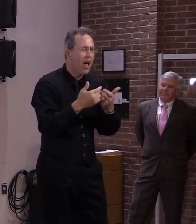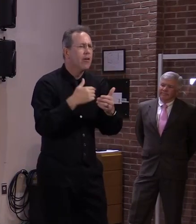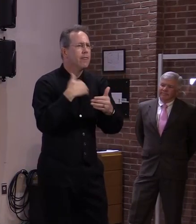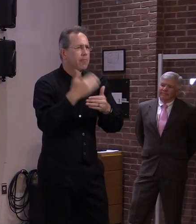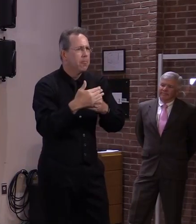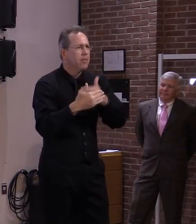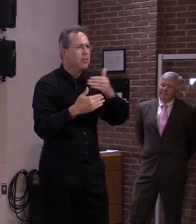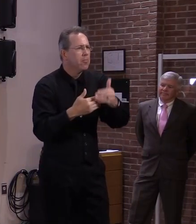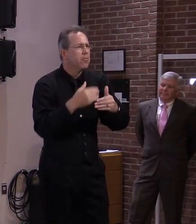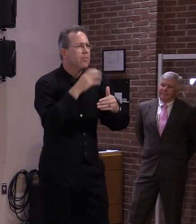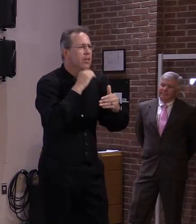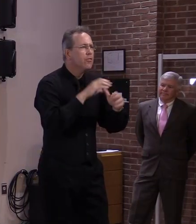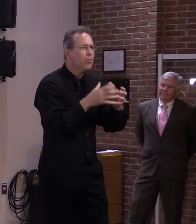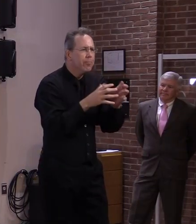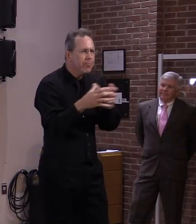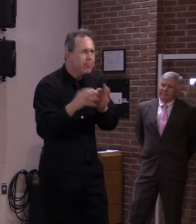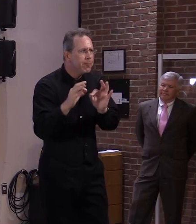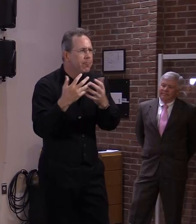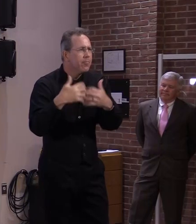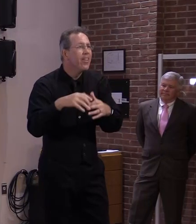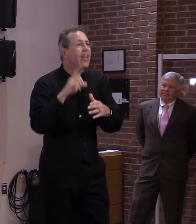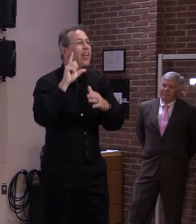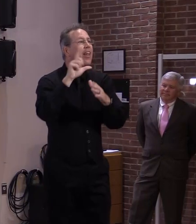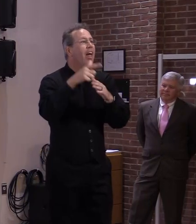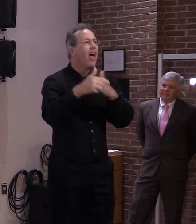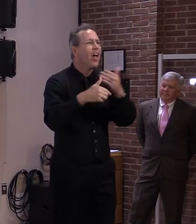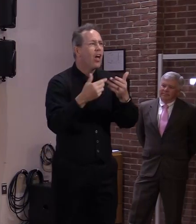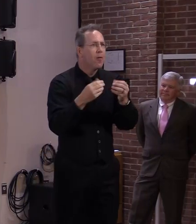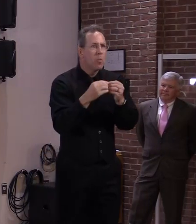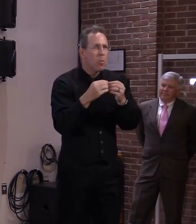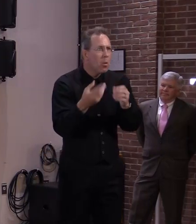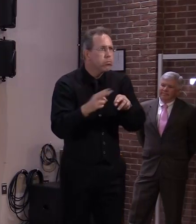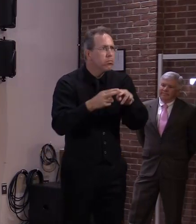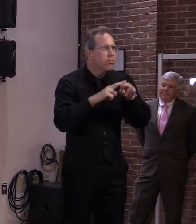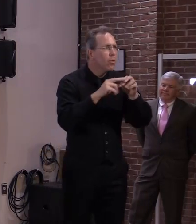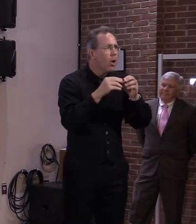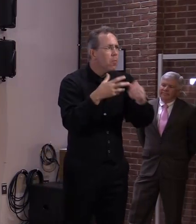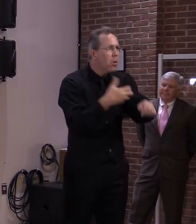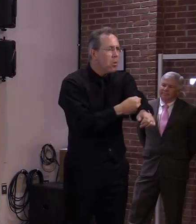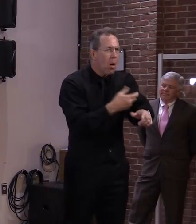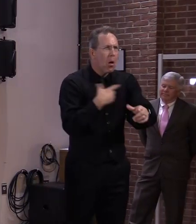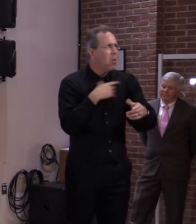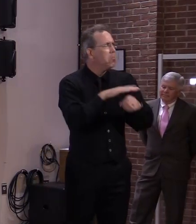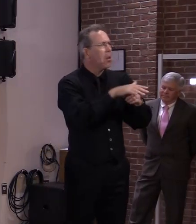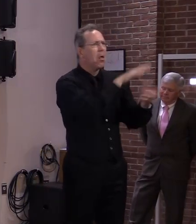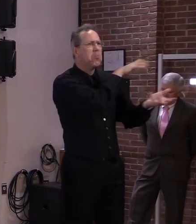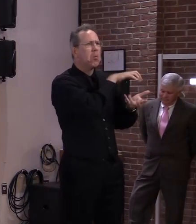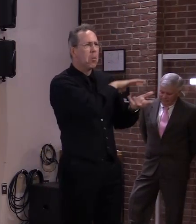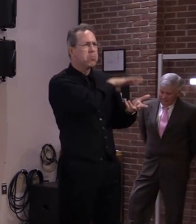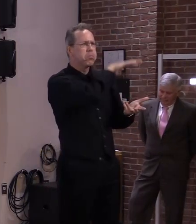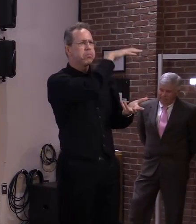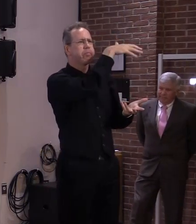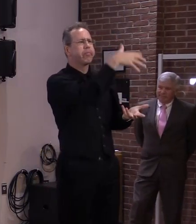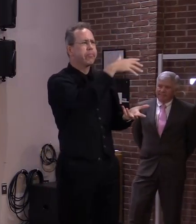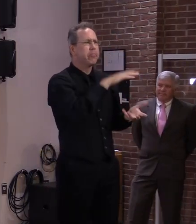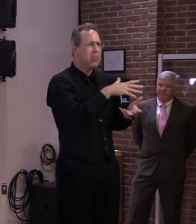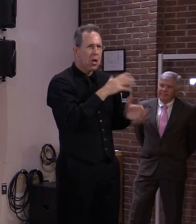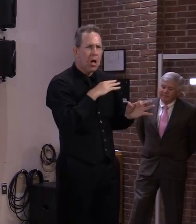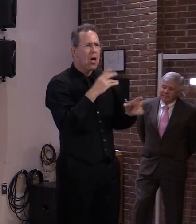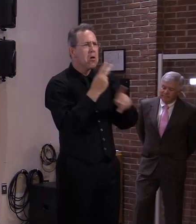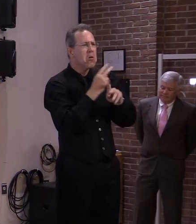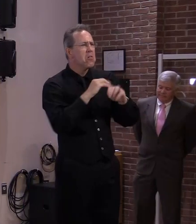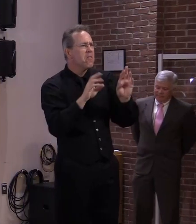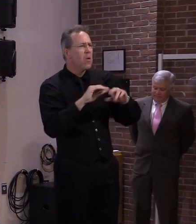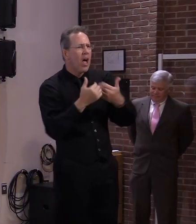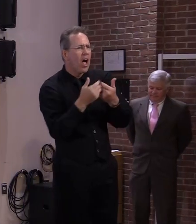so we had to find ways to meet them where they are and and that's why we tried a number of different ways and we there isn't any one way that